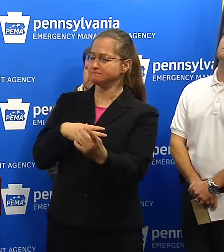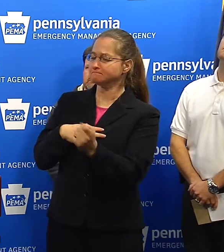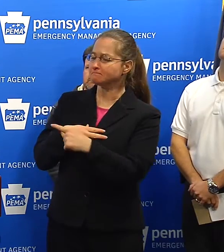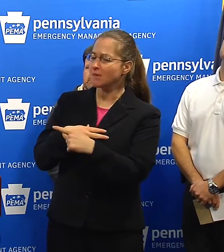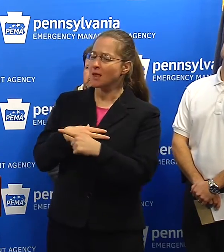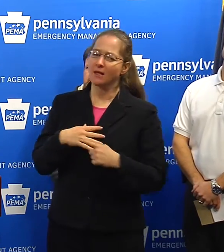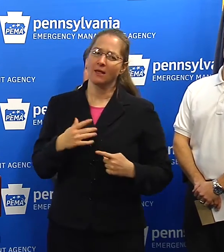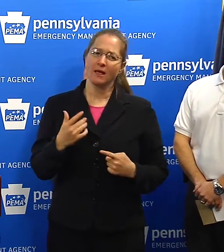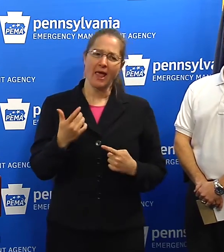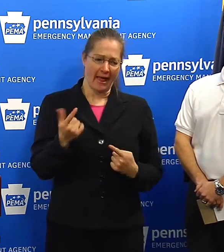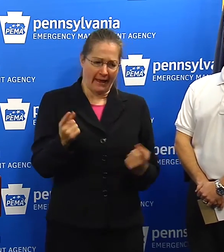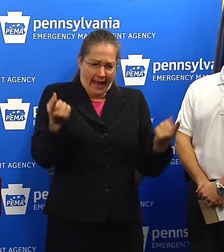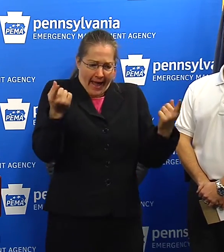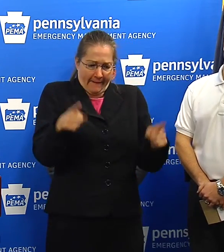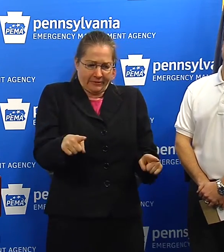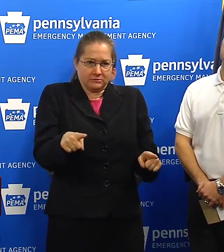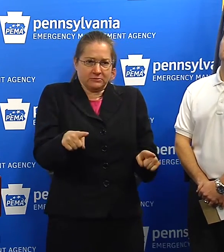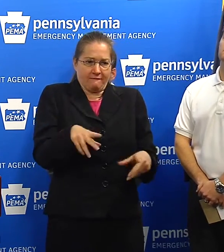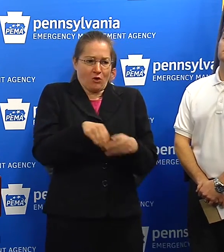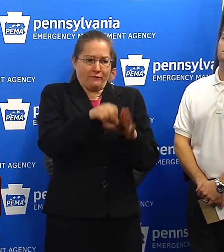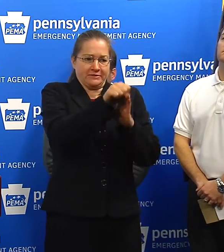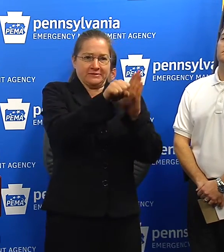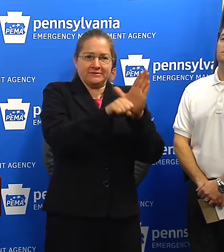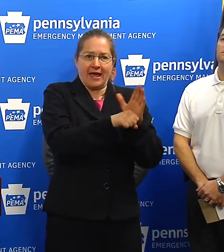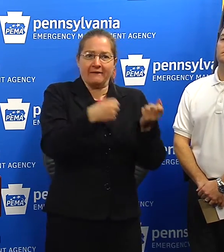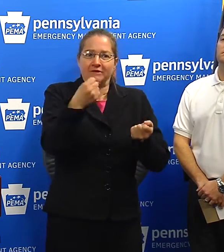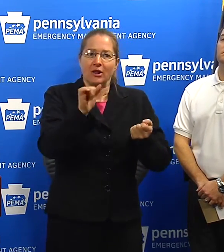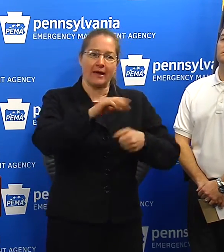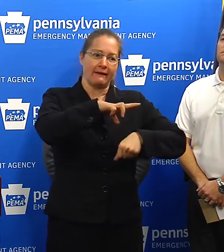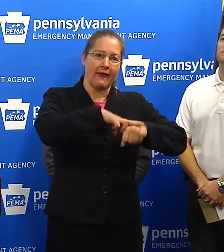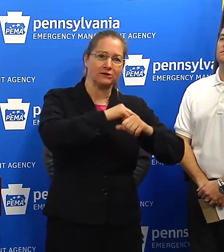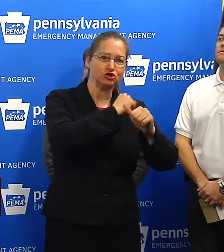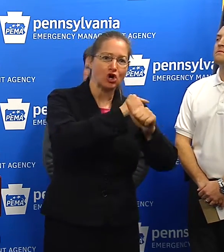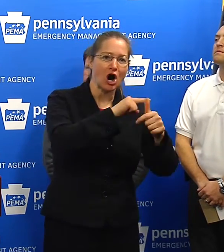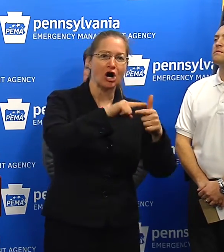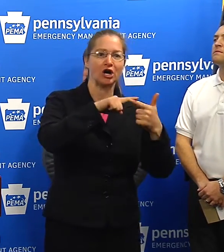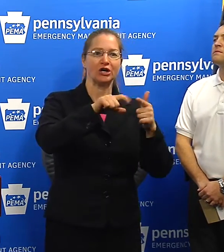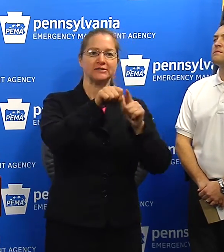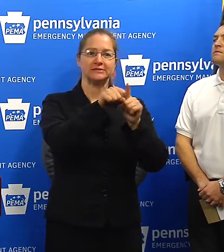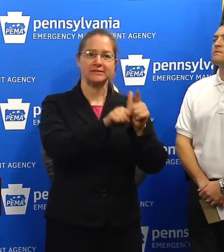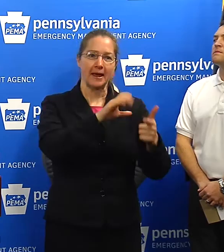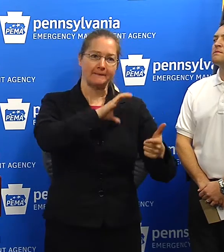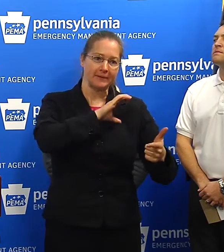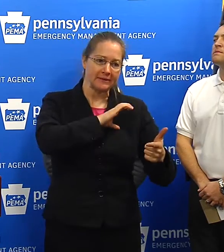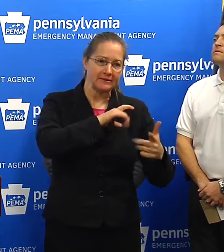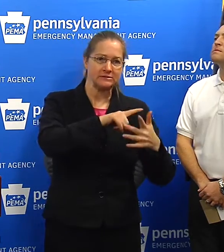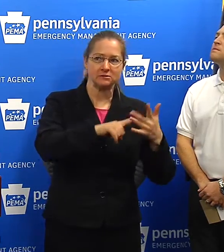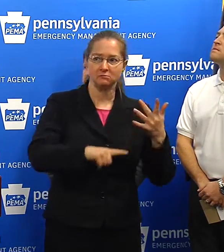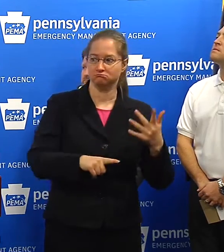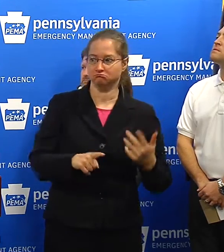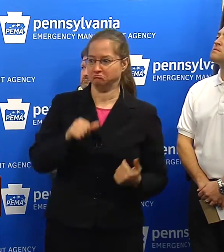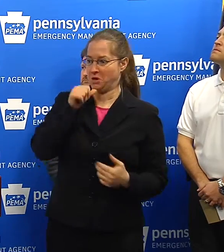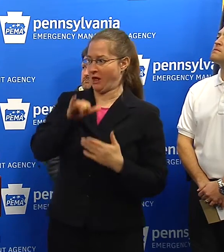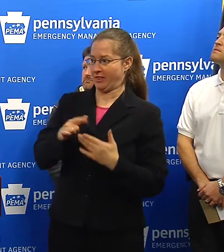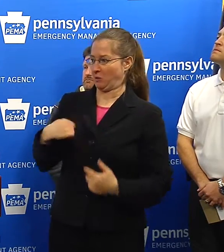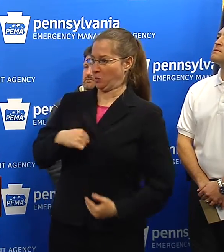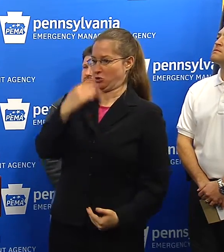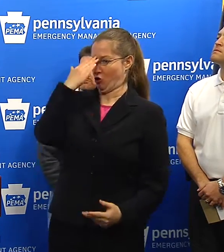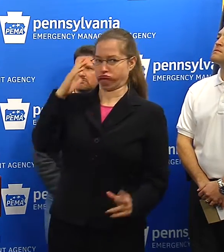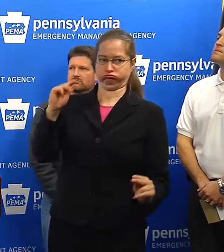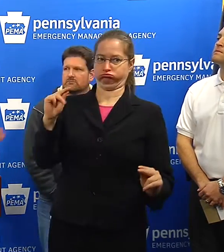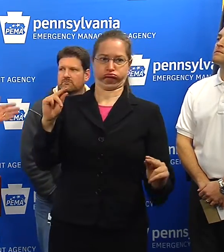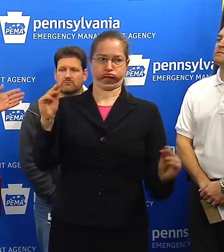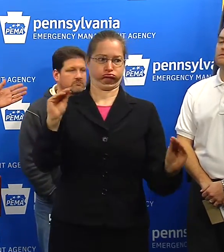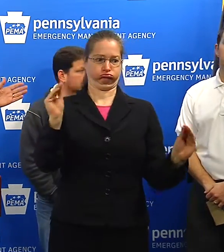involving state vehicles such as the National Guard, state police? Not that I know of. Not to our knowledge.